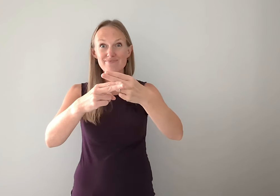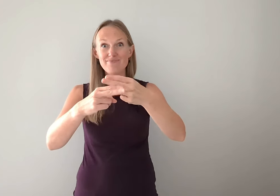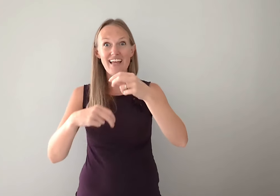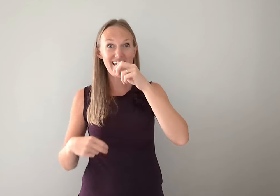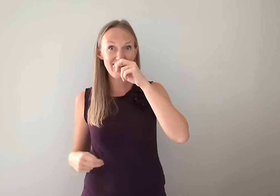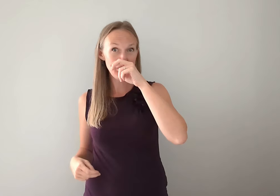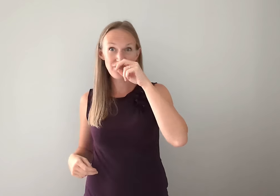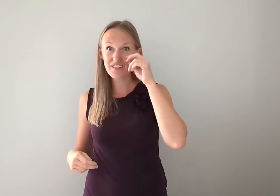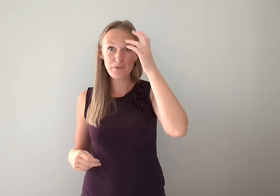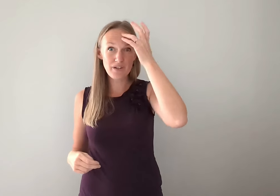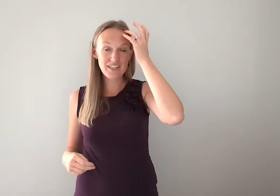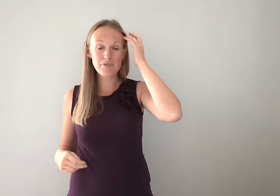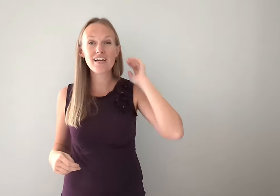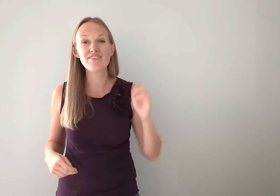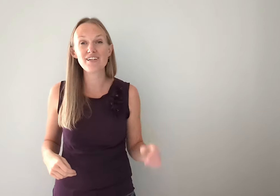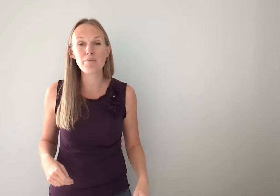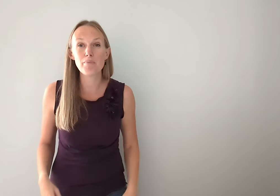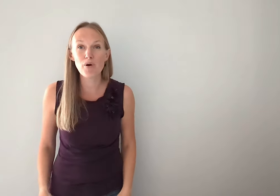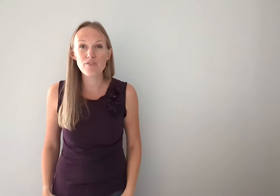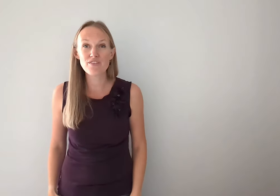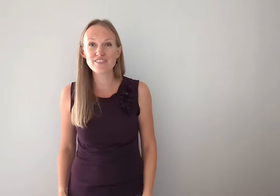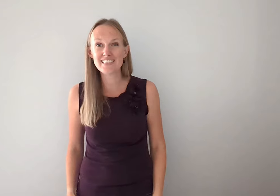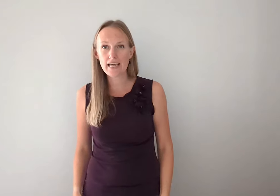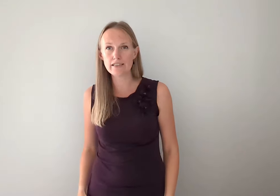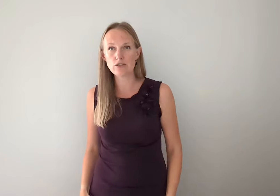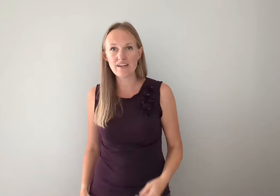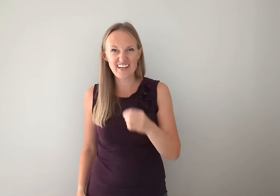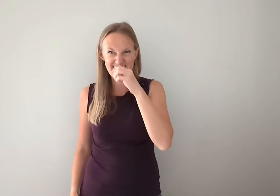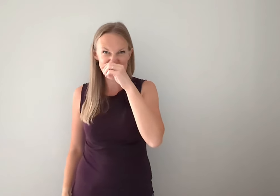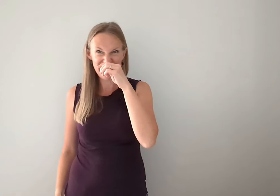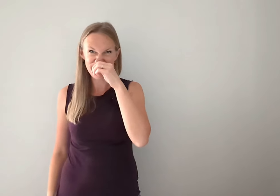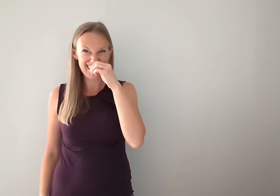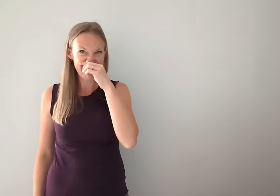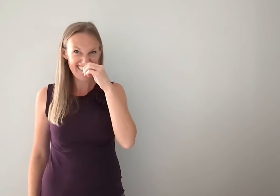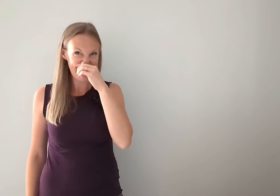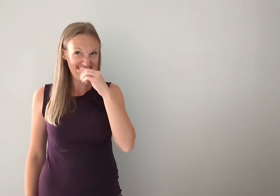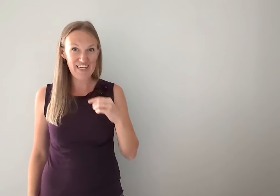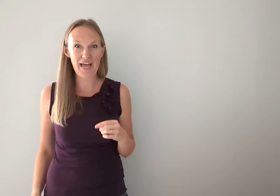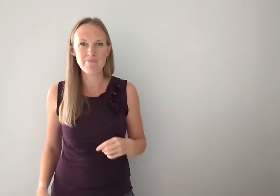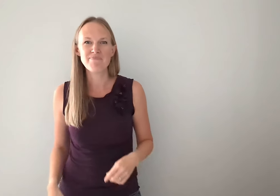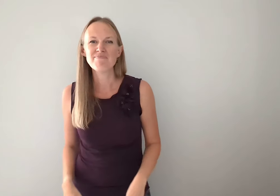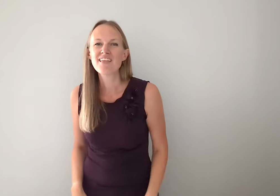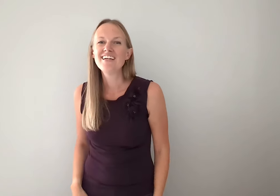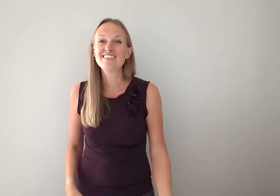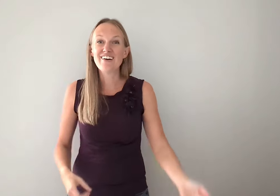Okay. Who's feeling really brave? We're going to put both of those together. Sorry. I've got an itchy nose. Okay. So.